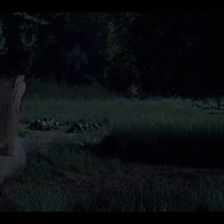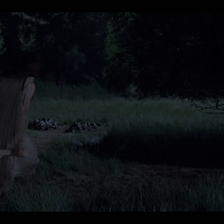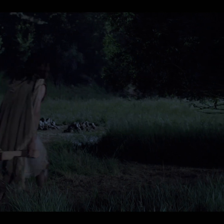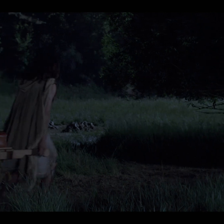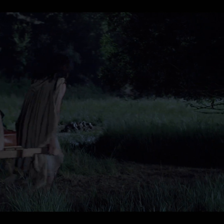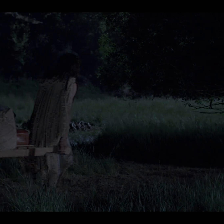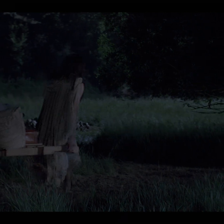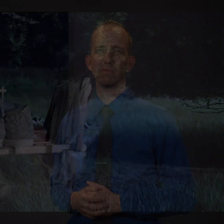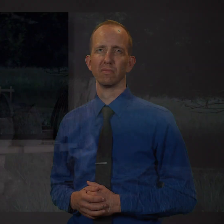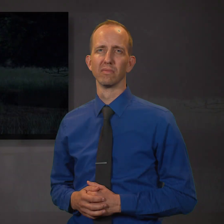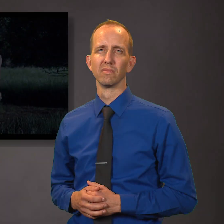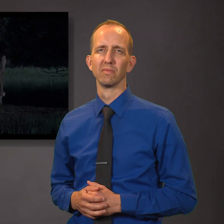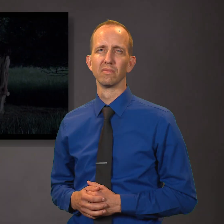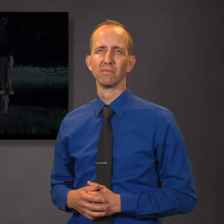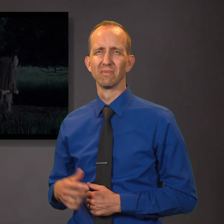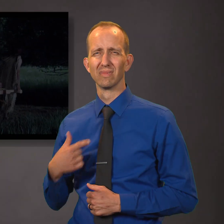O wretched man that I am,